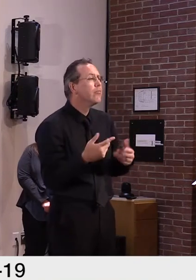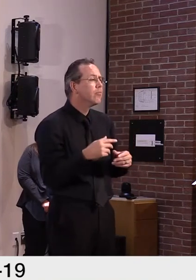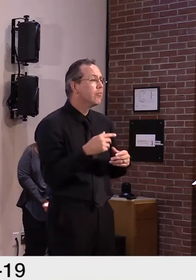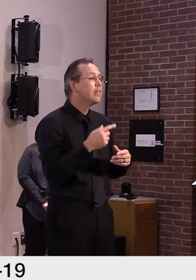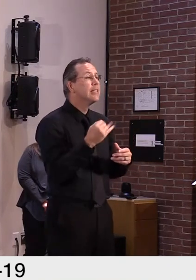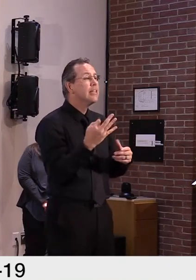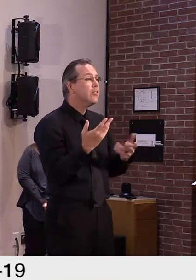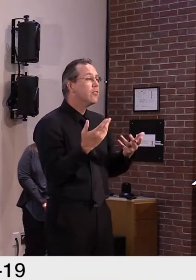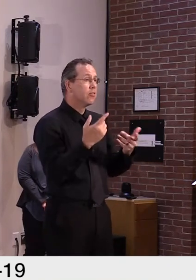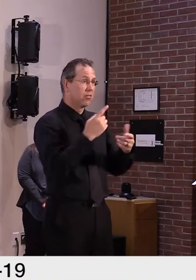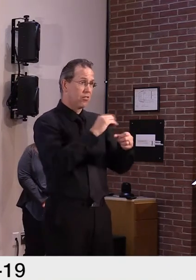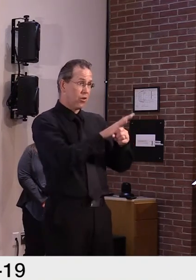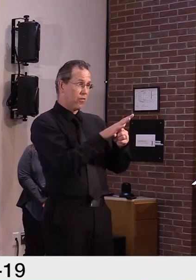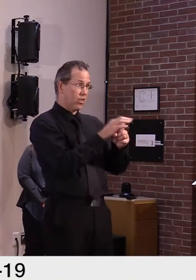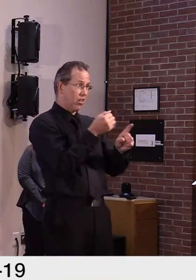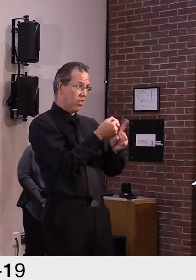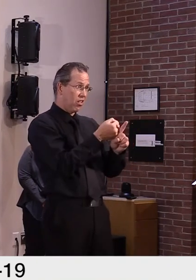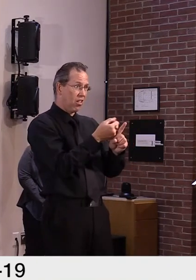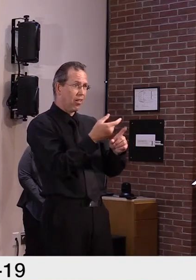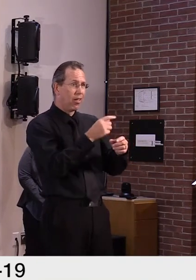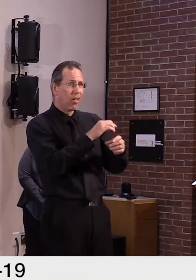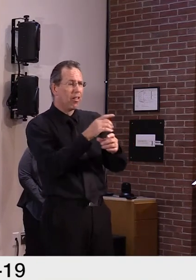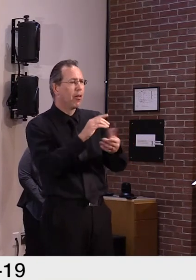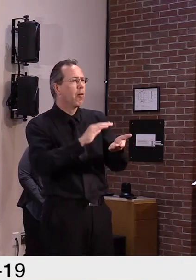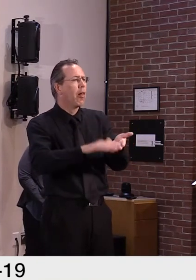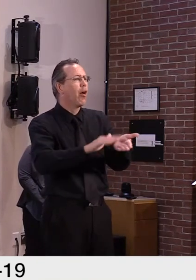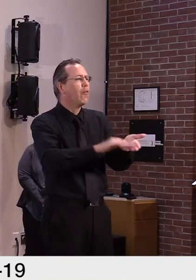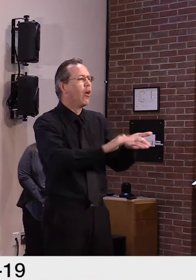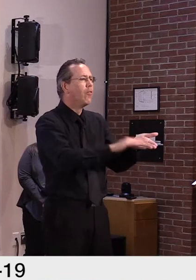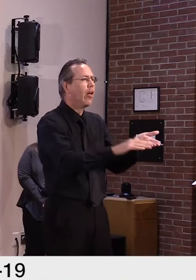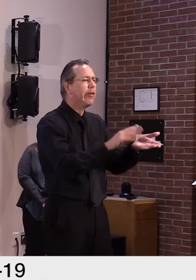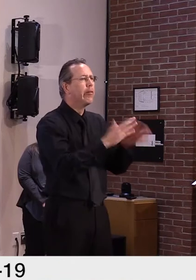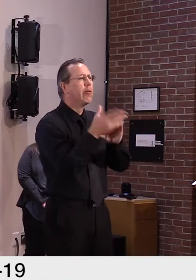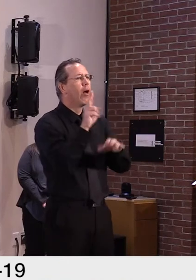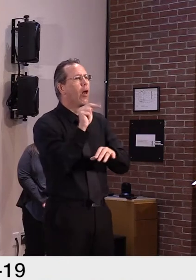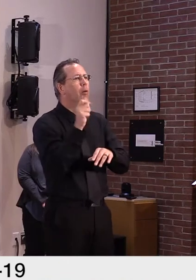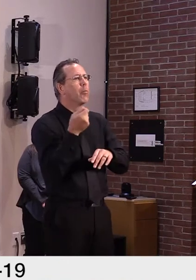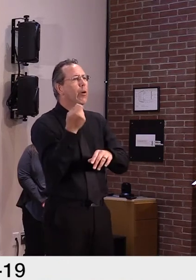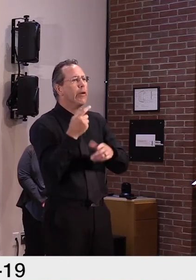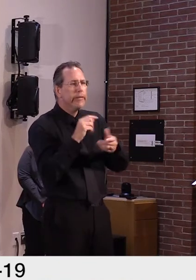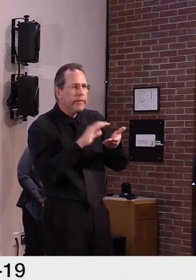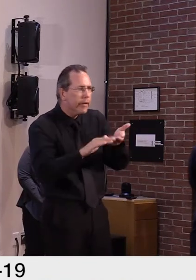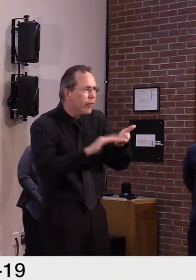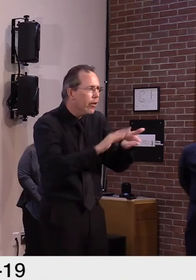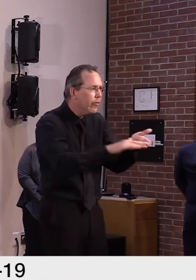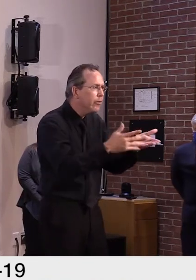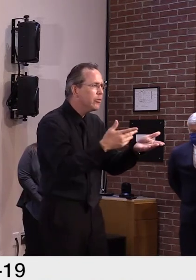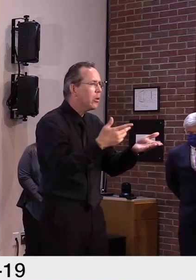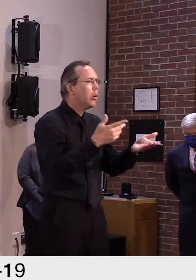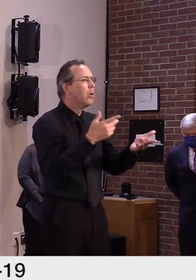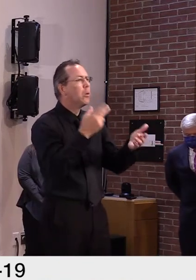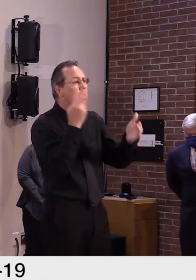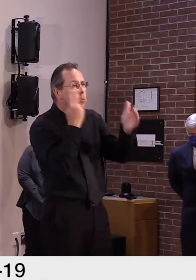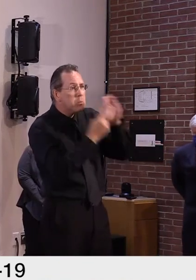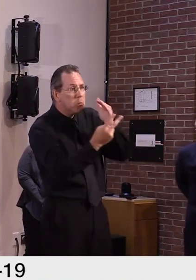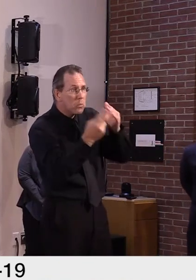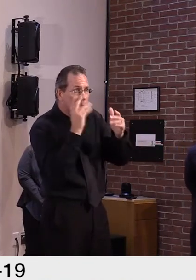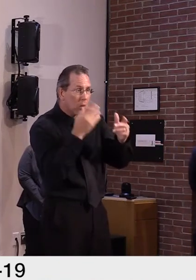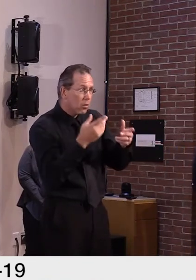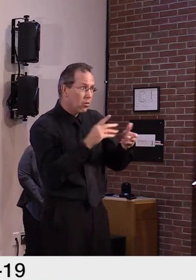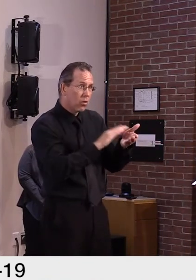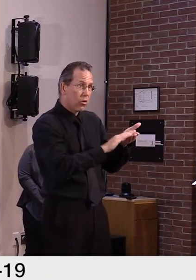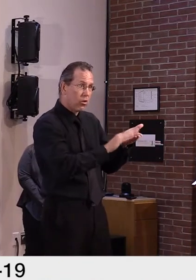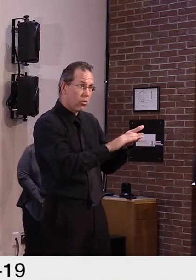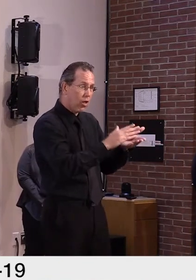the jobs aren't open at this point. They will resume. And if we can keep, particularly the hospitality